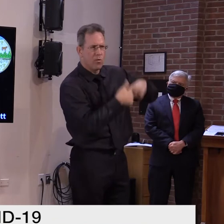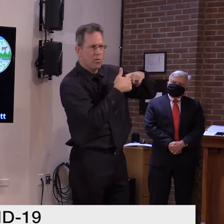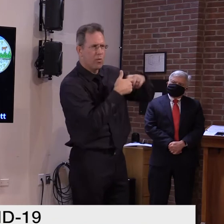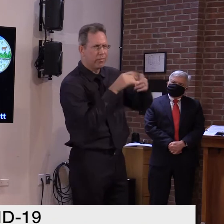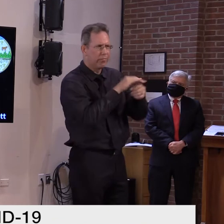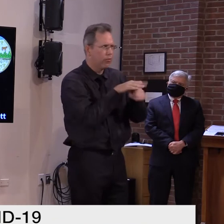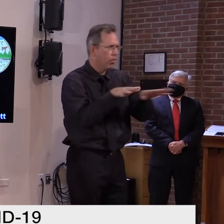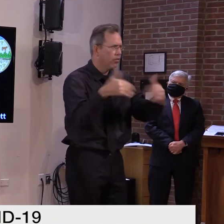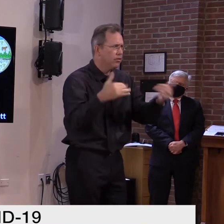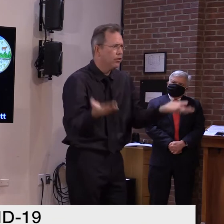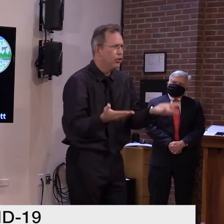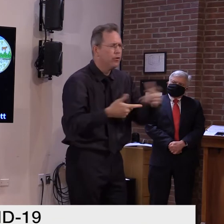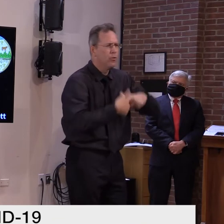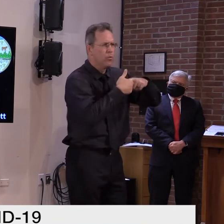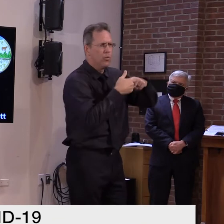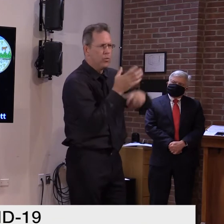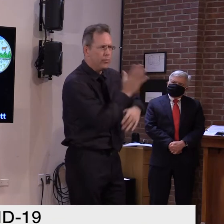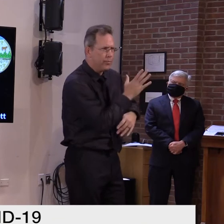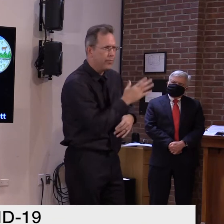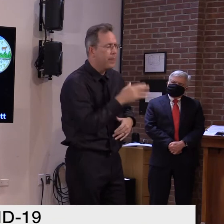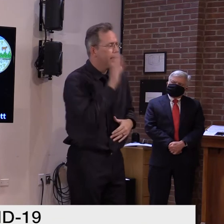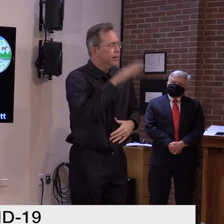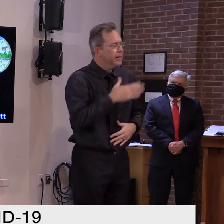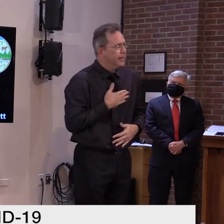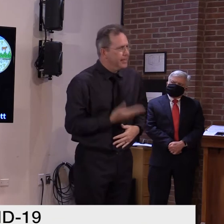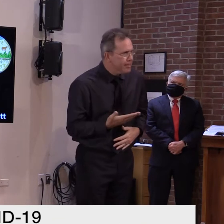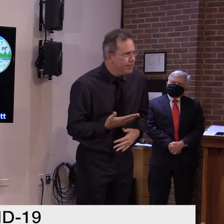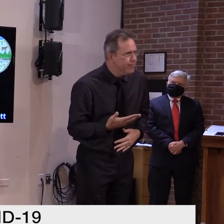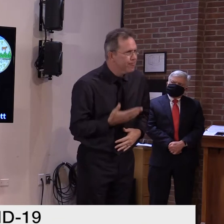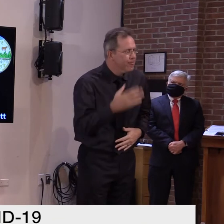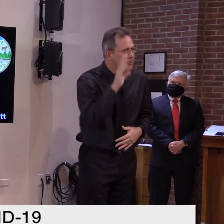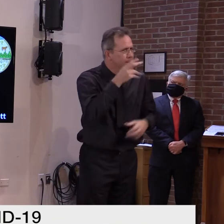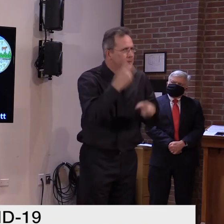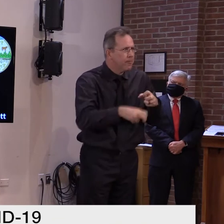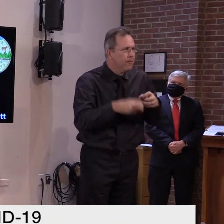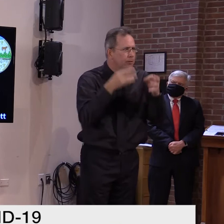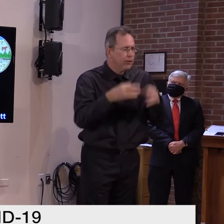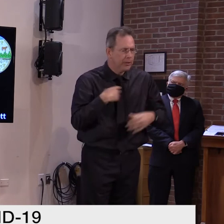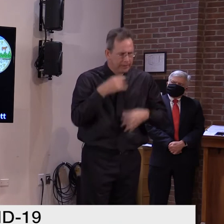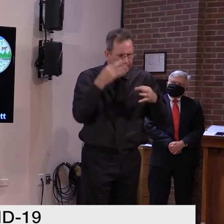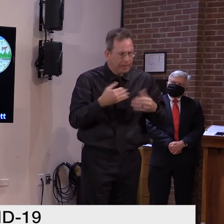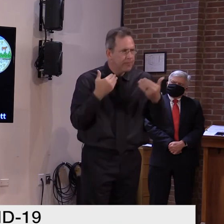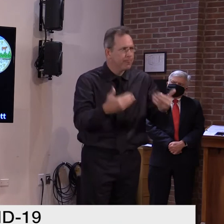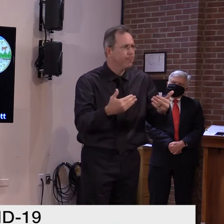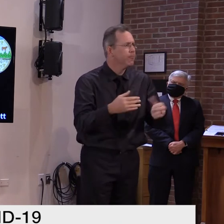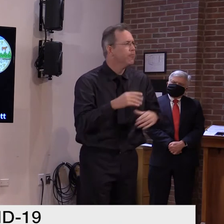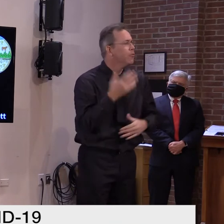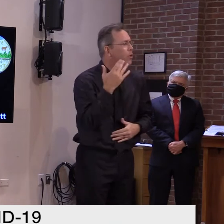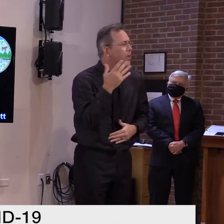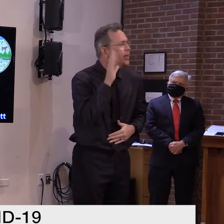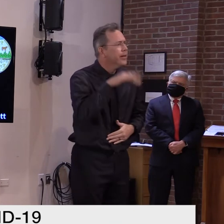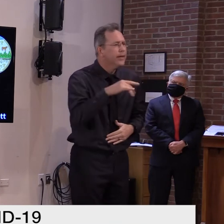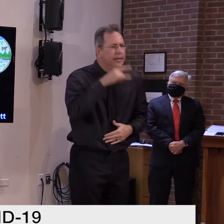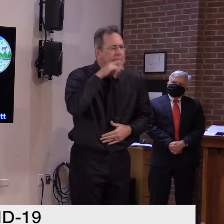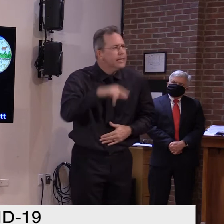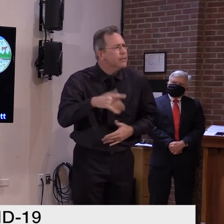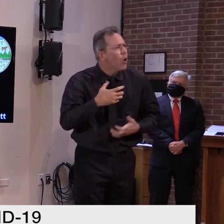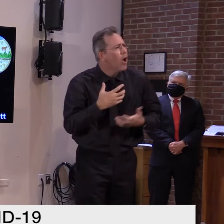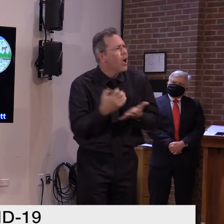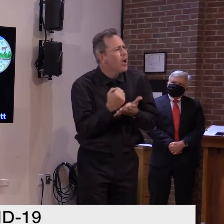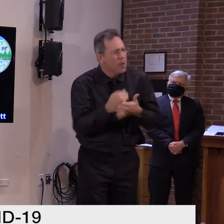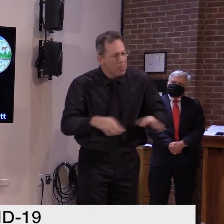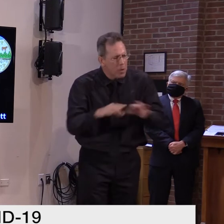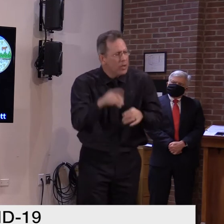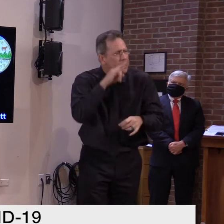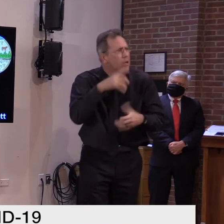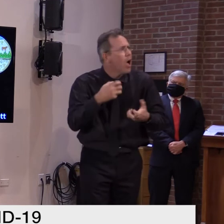Admittedly, this one is hard for me. Because our kids are trying so hard. But it continues to be another